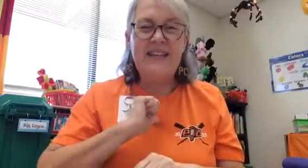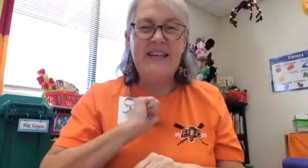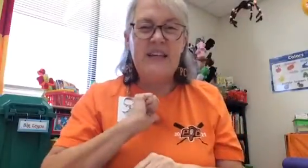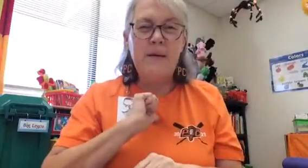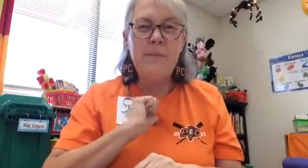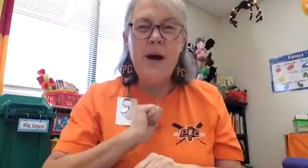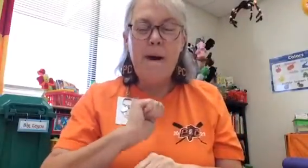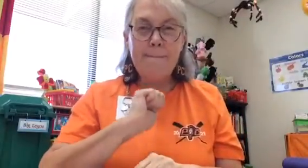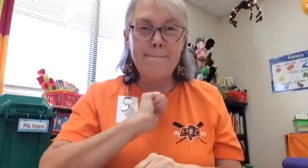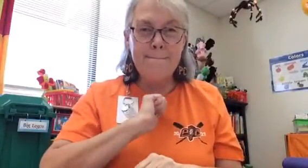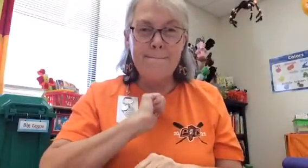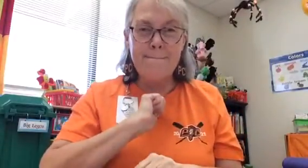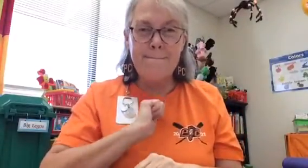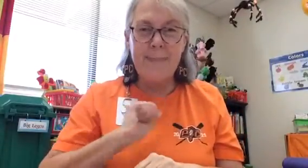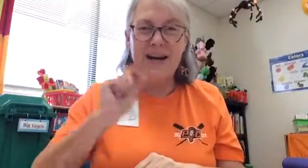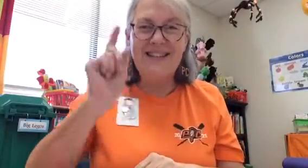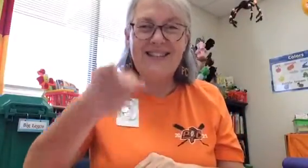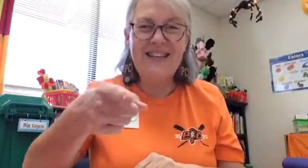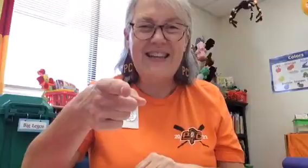Team, mmm. Team,